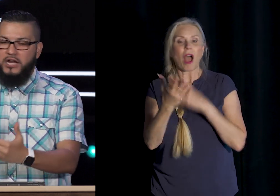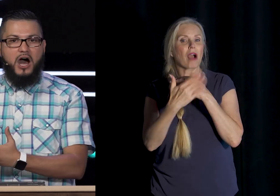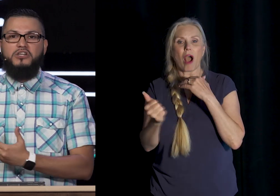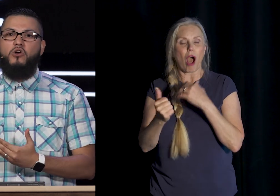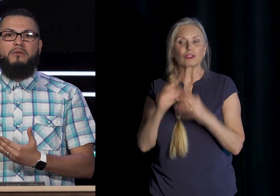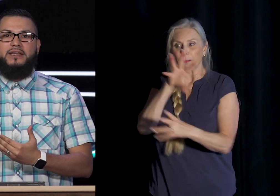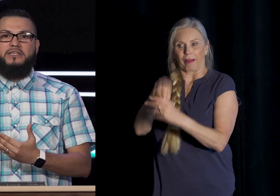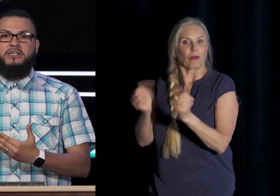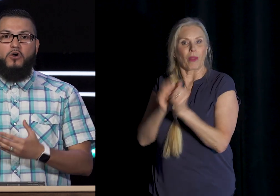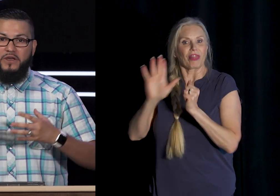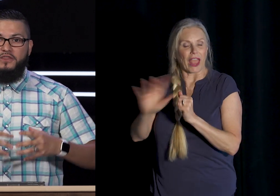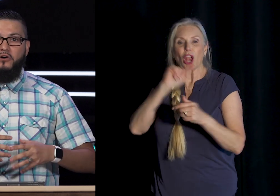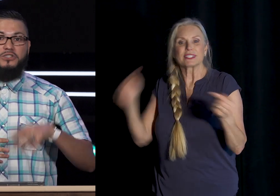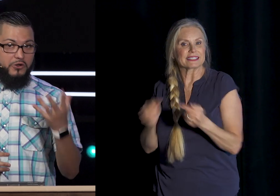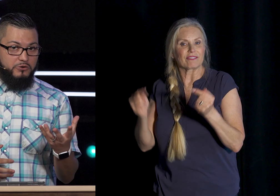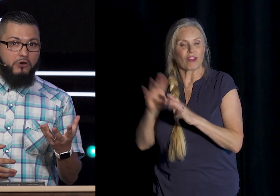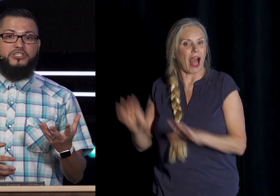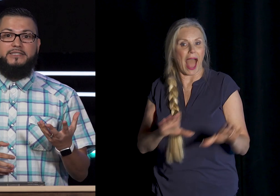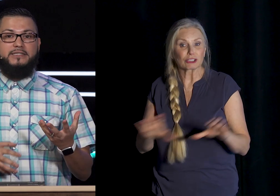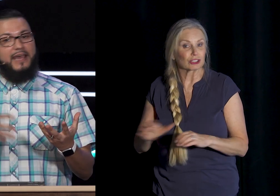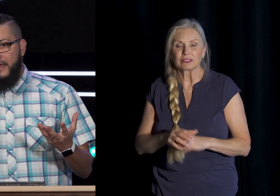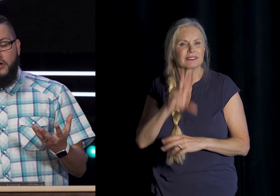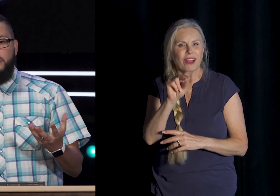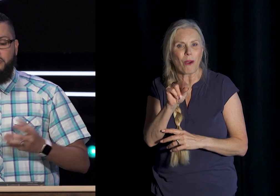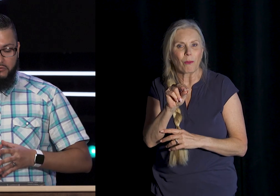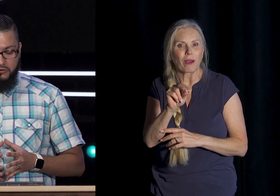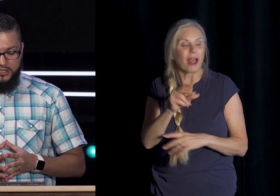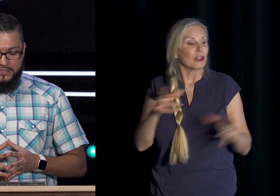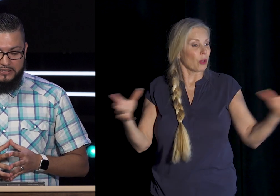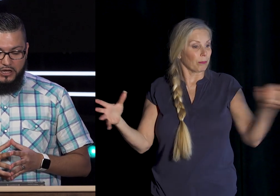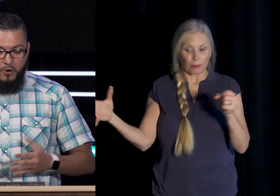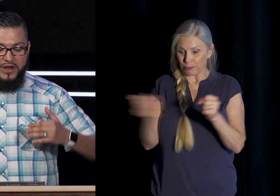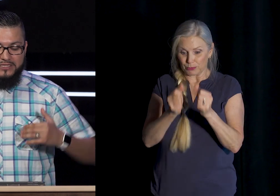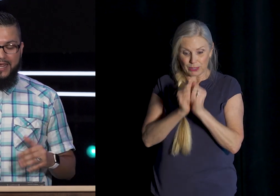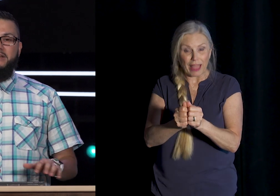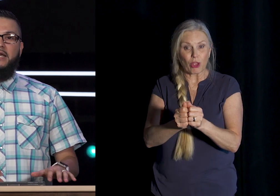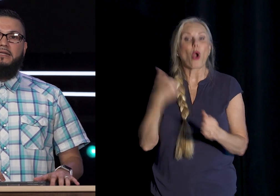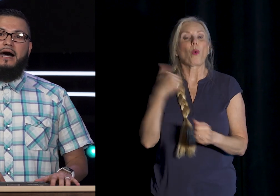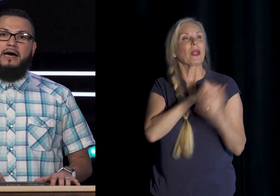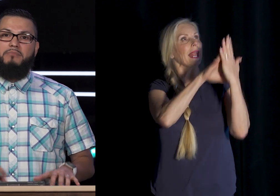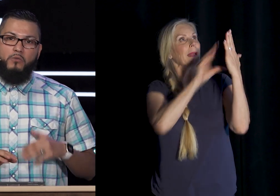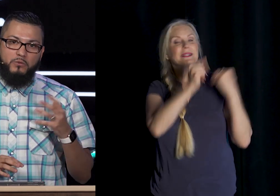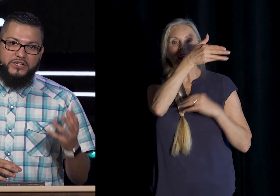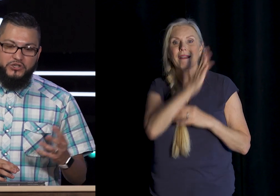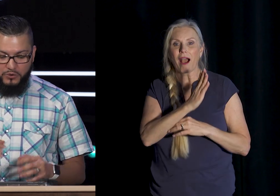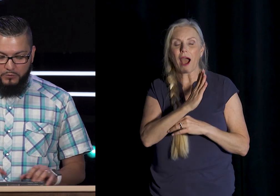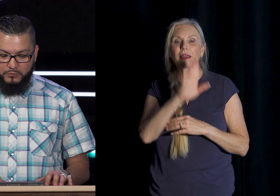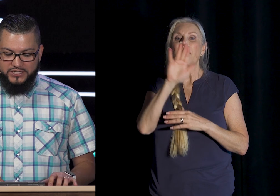an ongoing basis With those Who know Jesus And those who Don't know Jesus We are to imitate God By what we do And what we